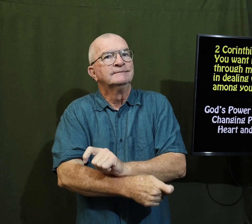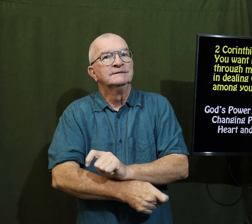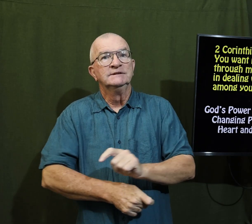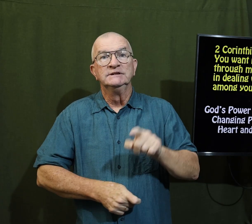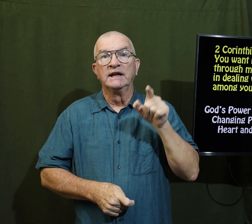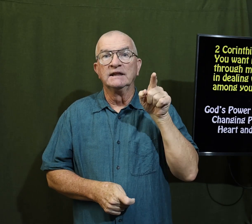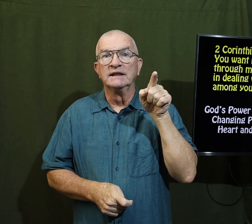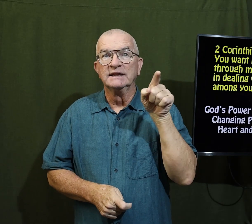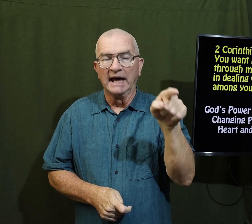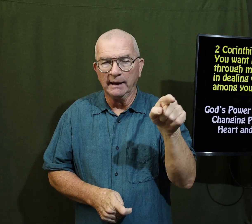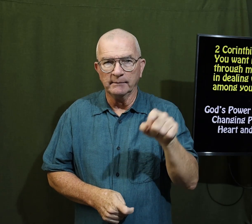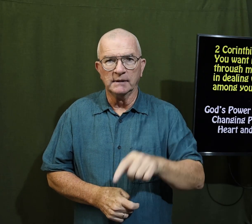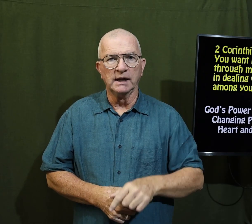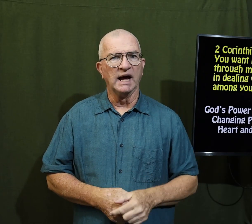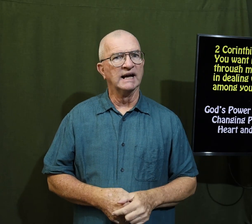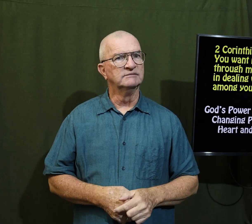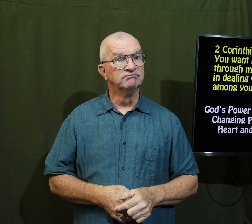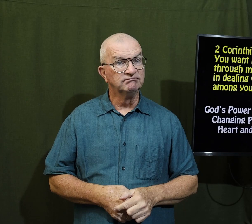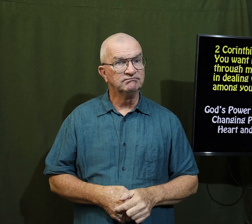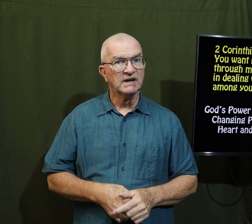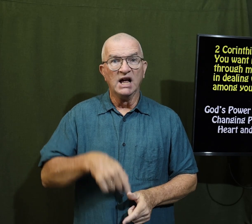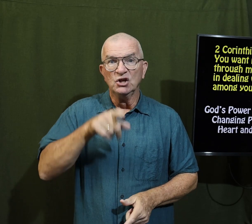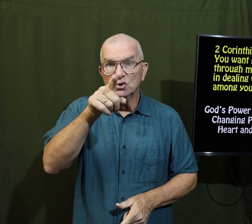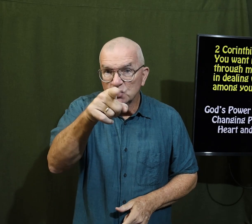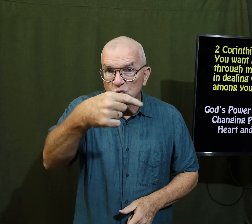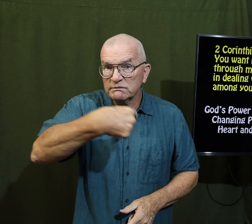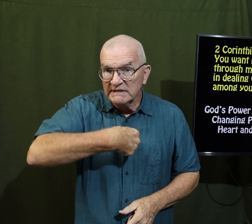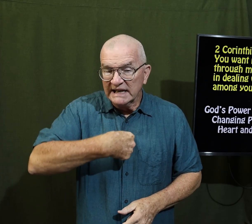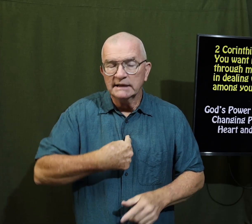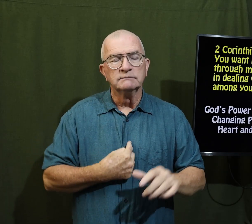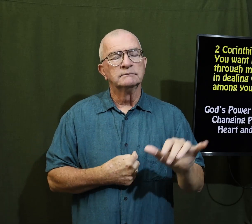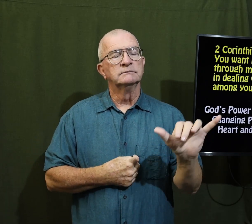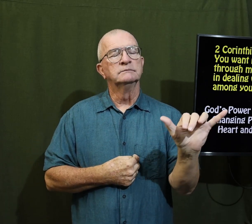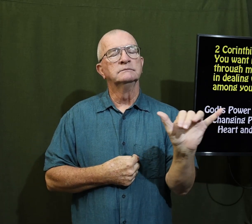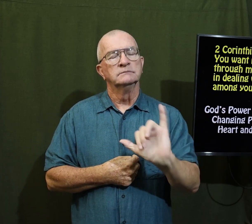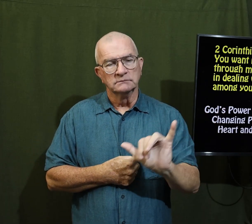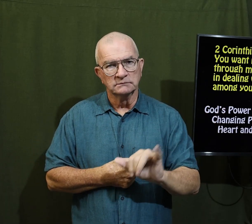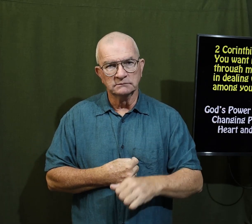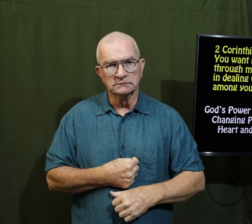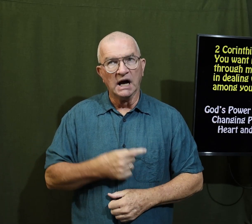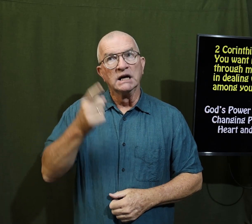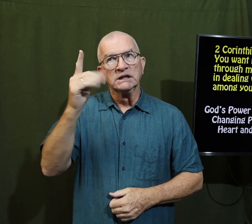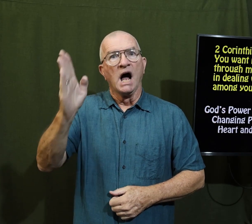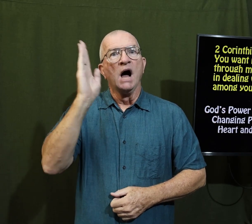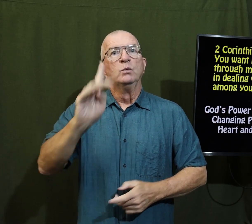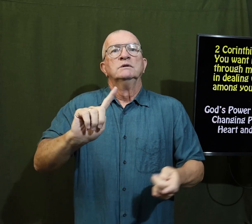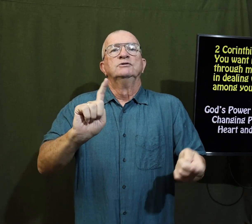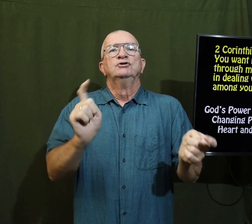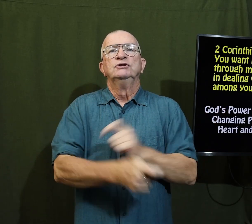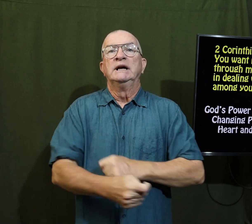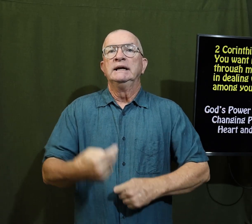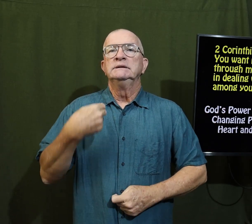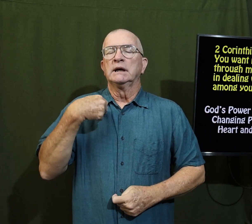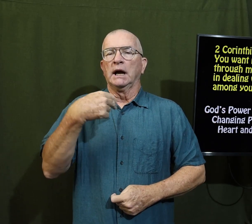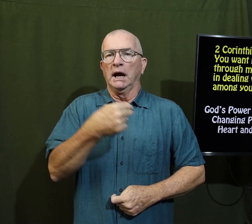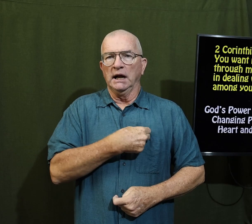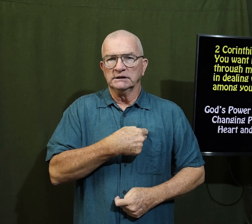God will change them and you and me it's the same way God